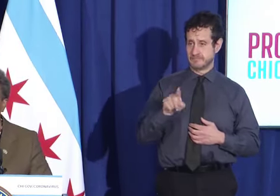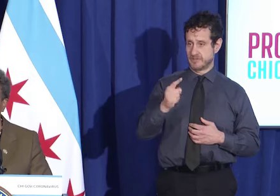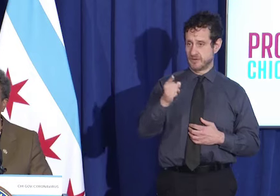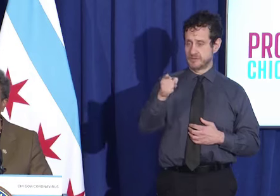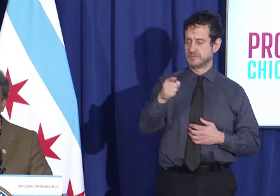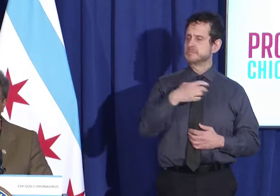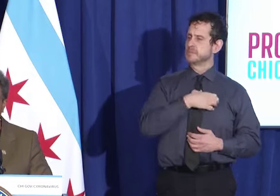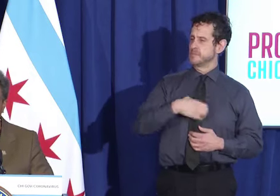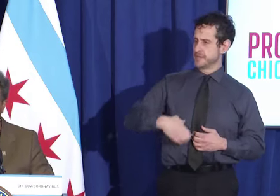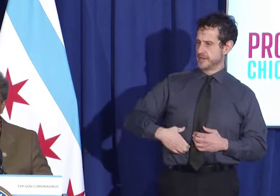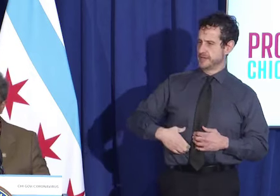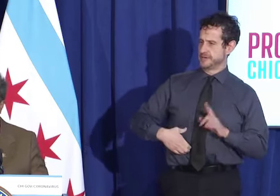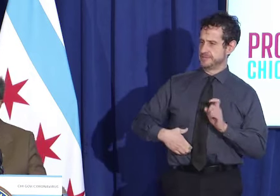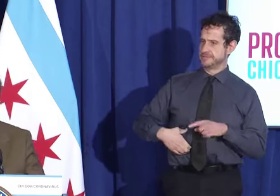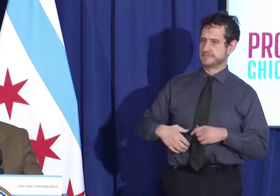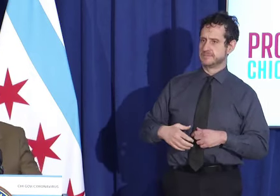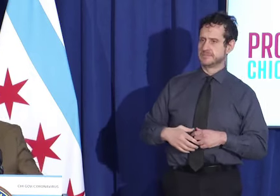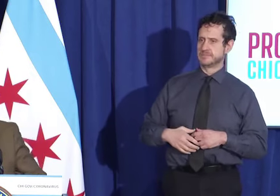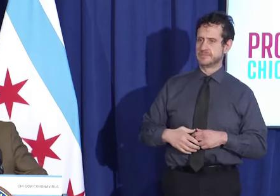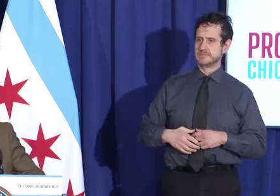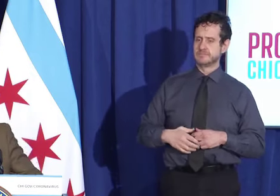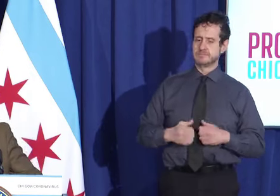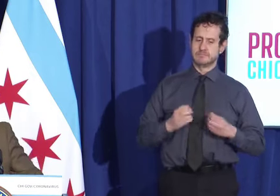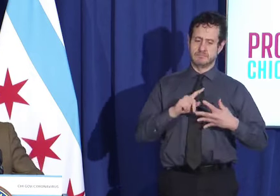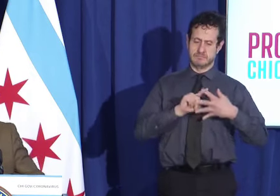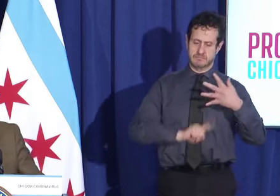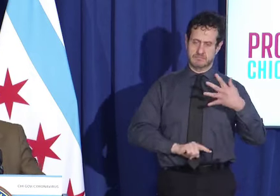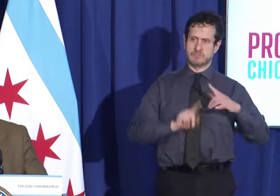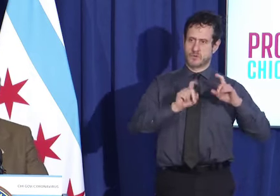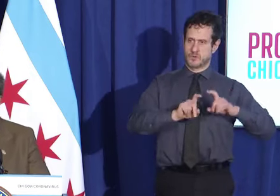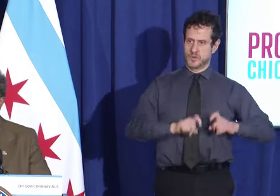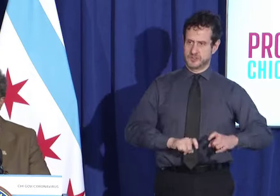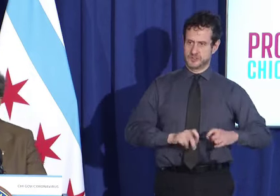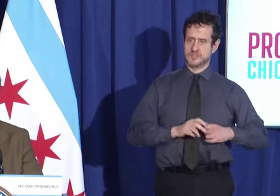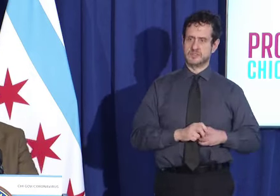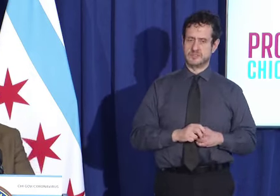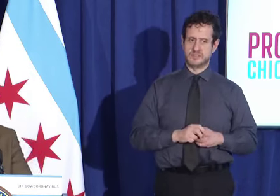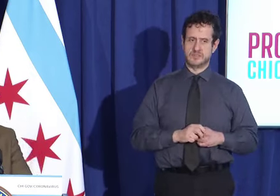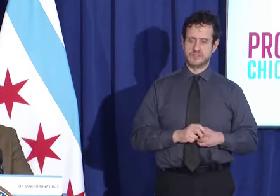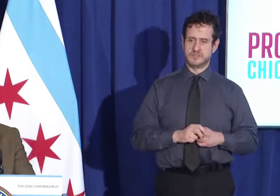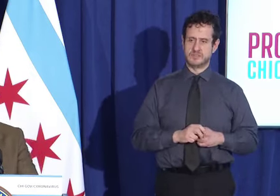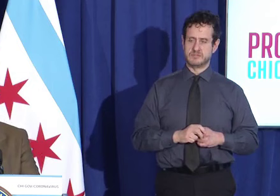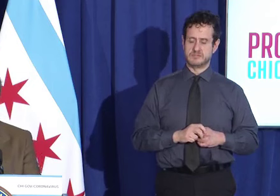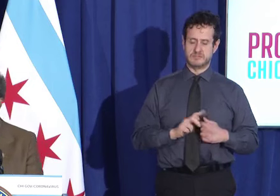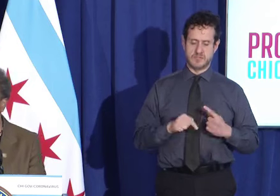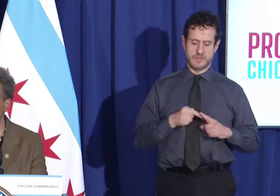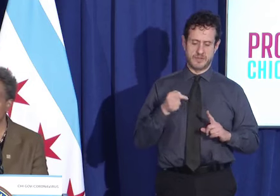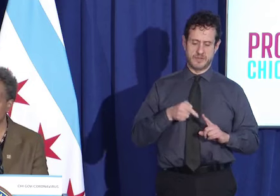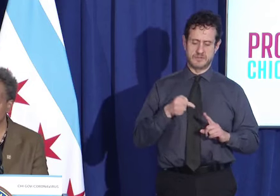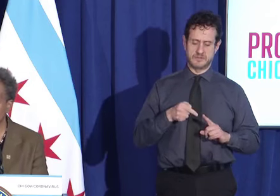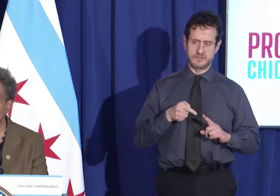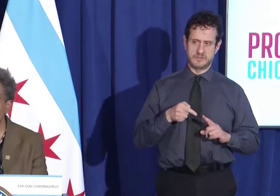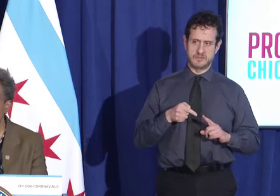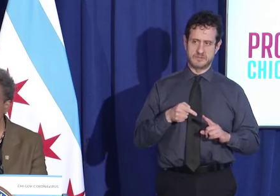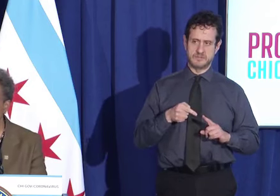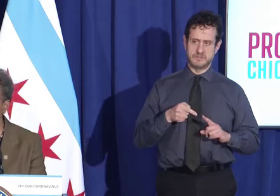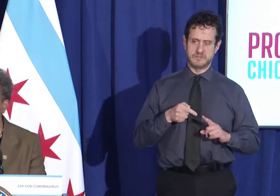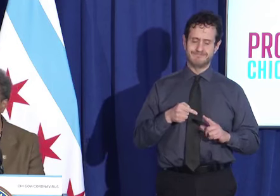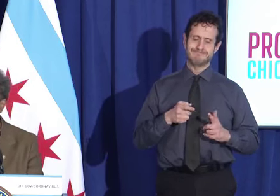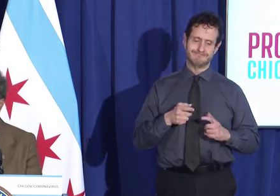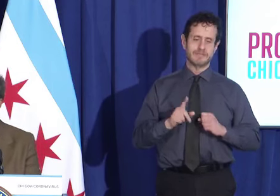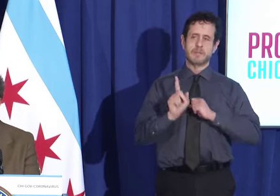Mayor. Patricio. Mayor. Mayor Patricio. A lot of questions go around the enforcement